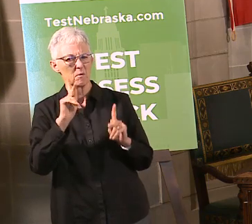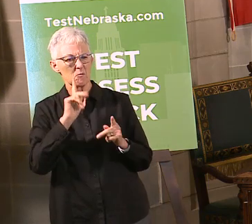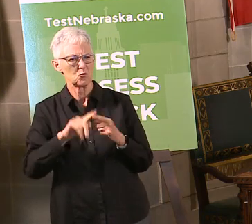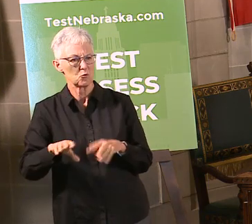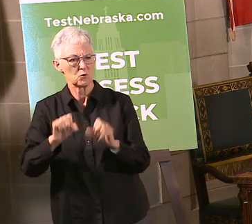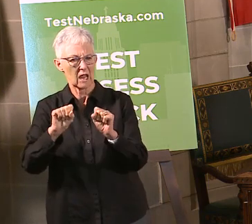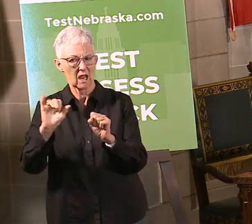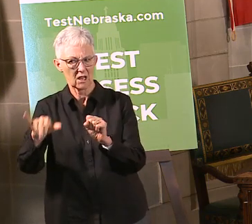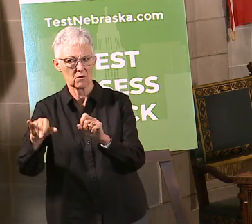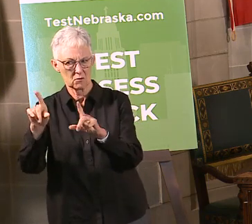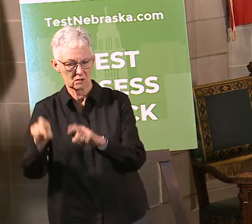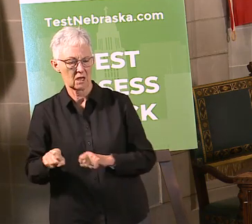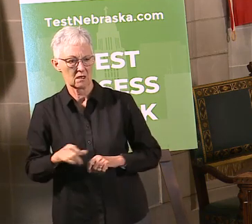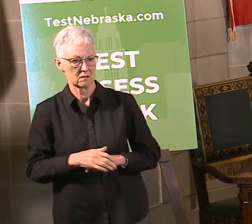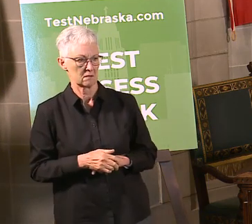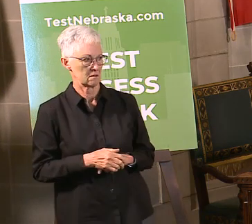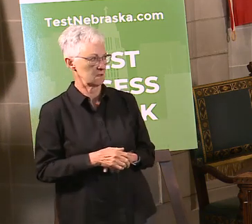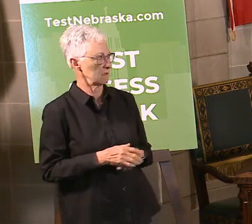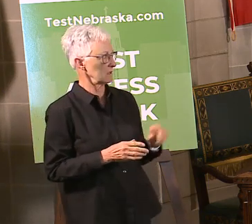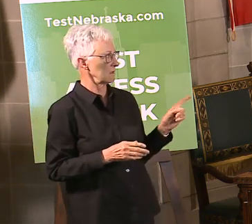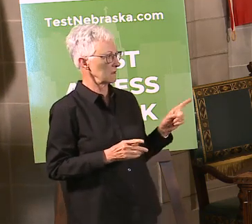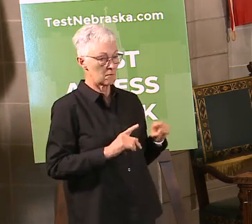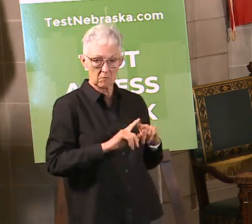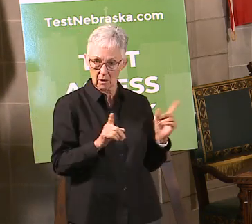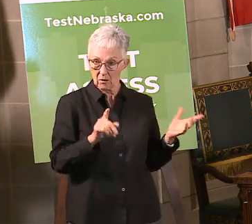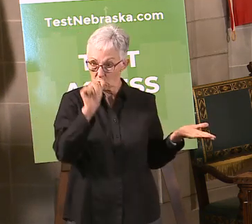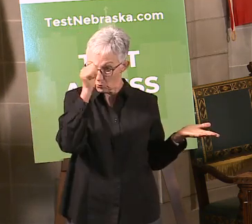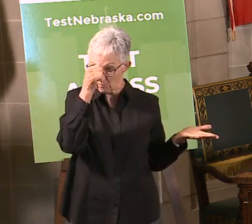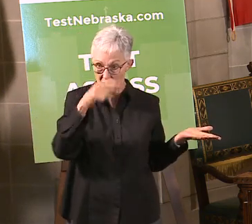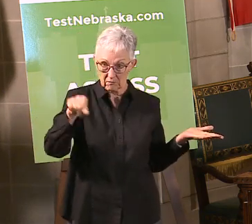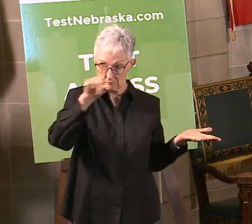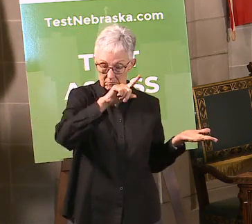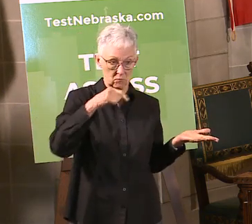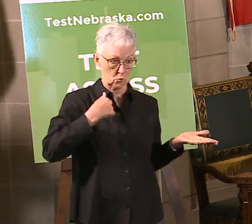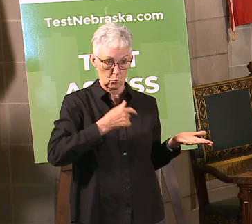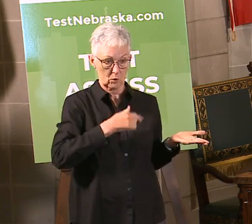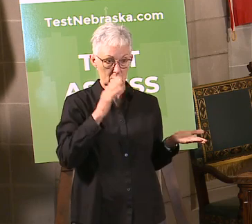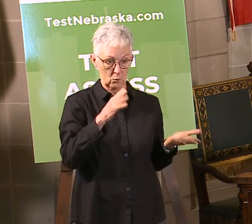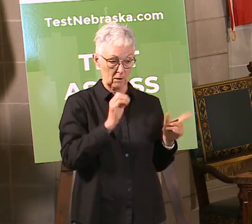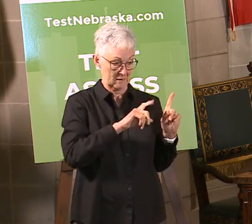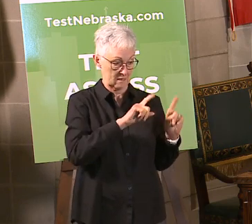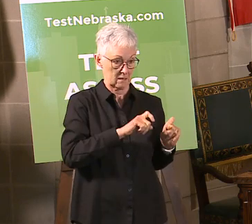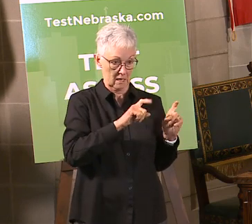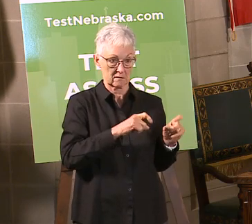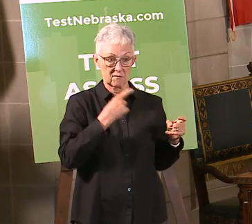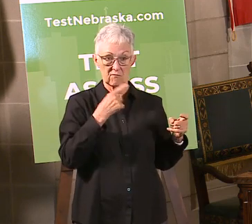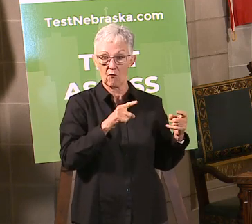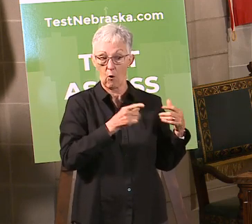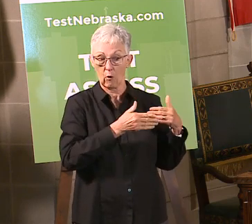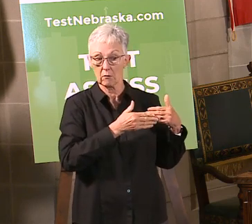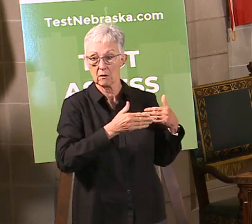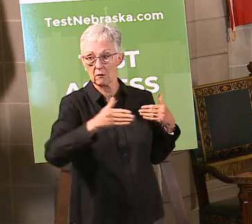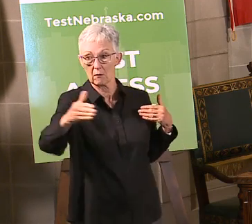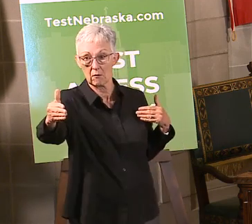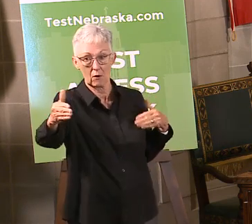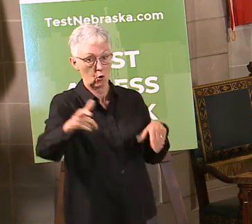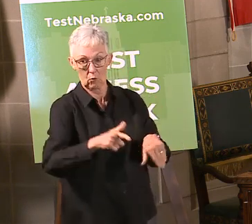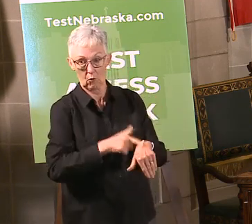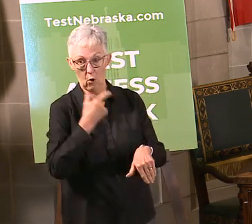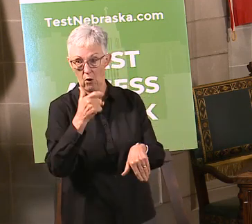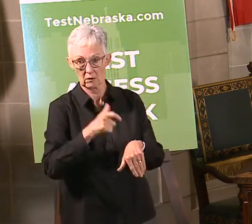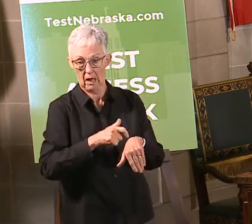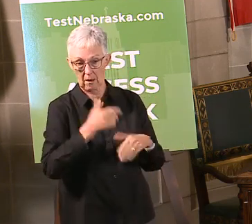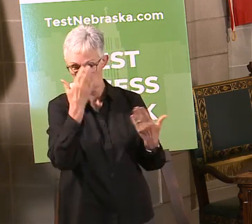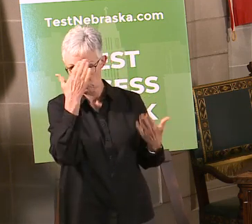reminder is we are going to be doing this for the foreseeable future until there's a vaccine. So, yes, we want more people to sign up.